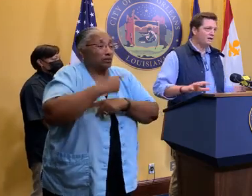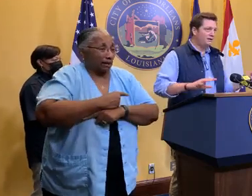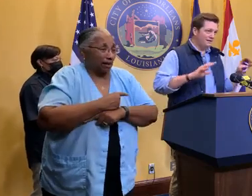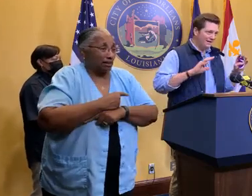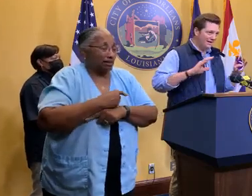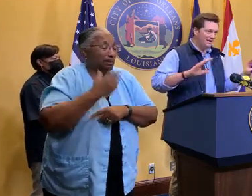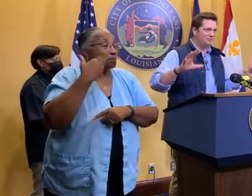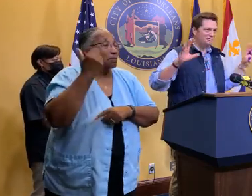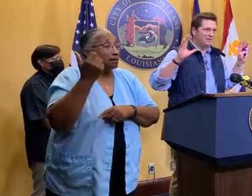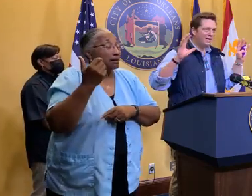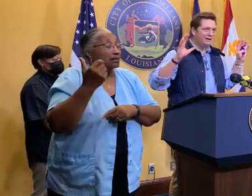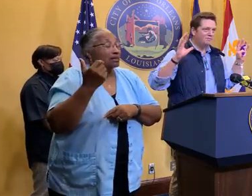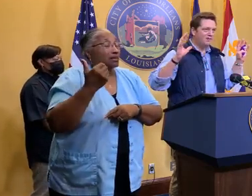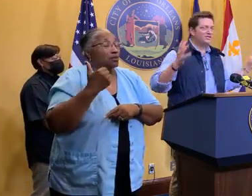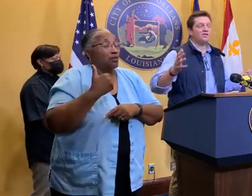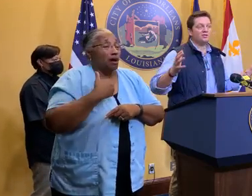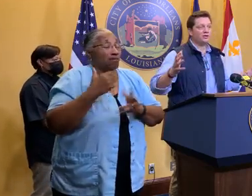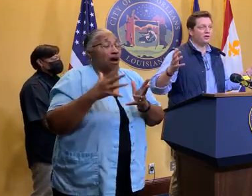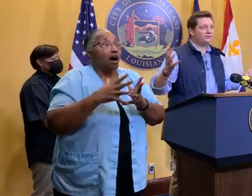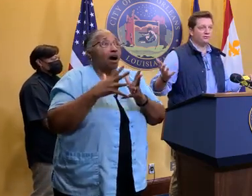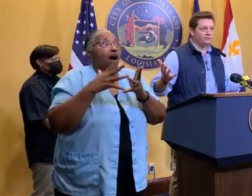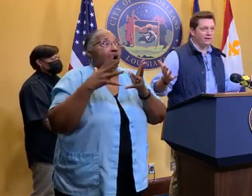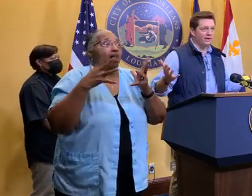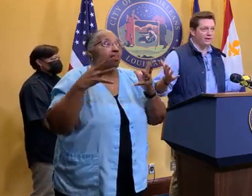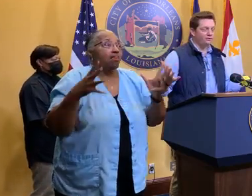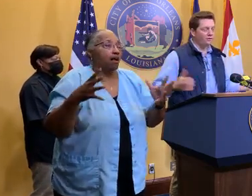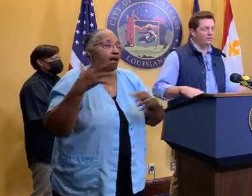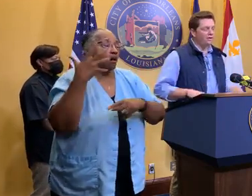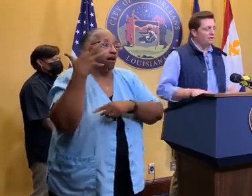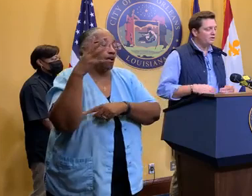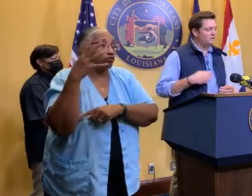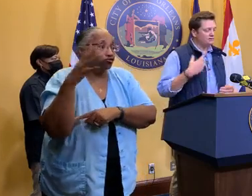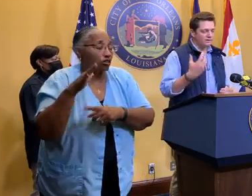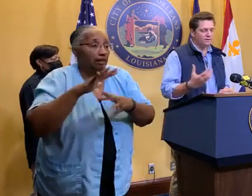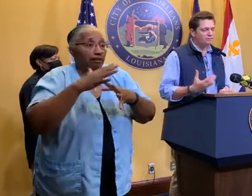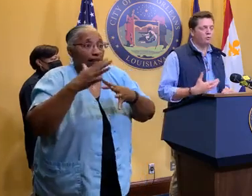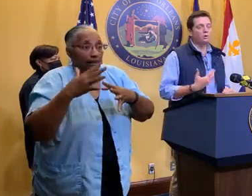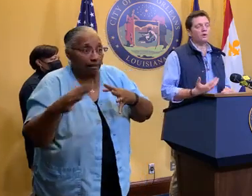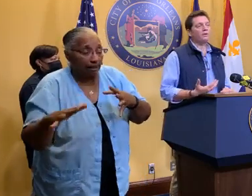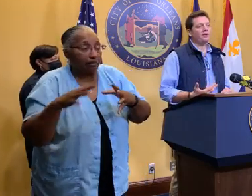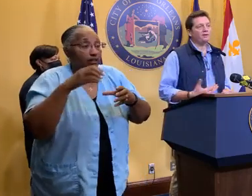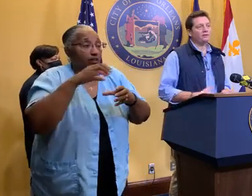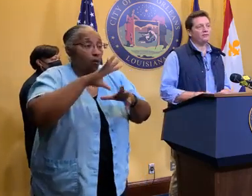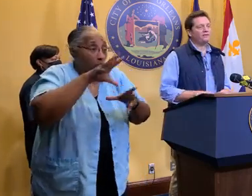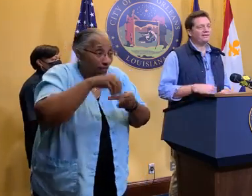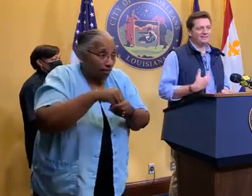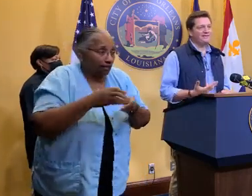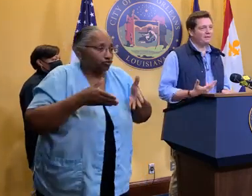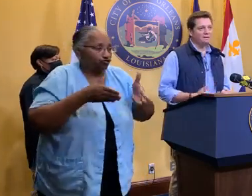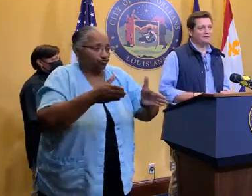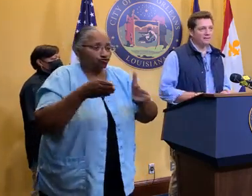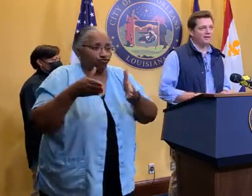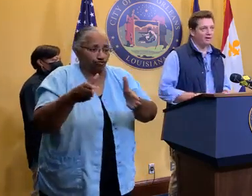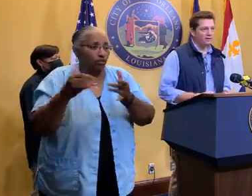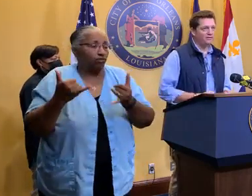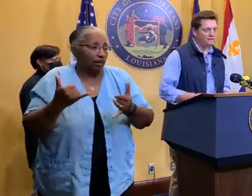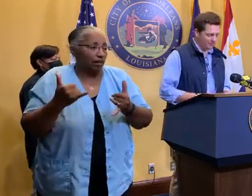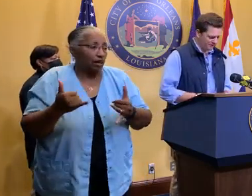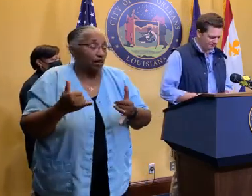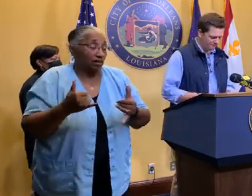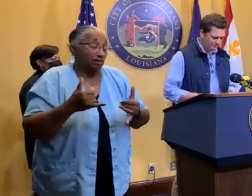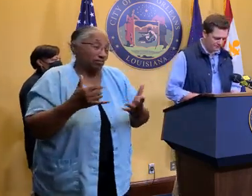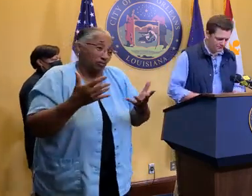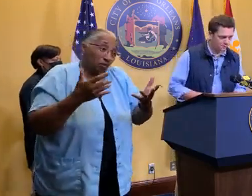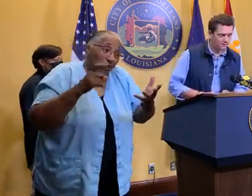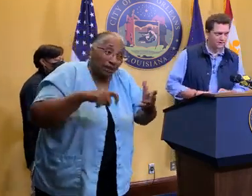ton of vegetation in our streets right now. So, just to forewarn our residents, it's going to take a bit of time to get all this